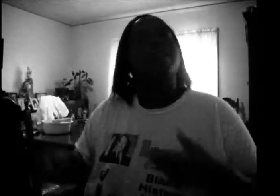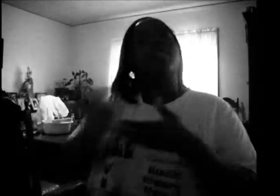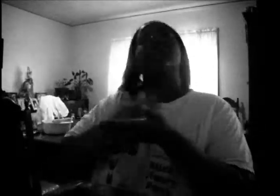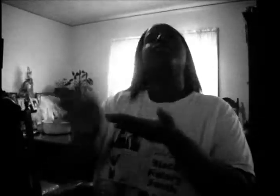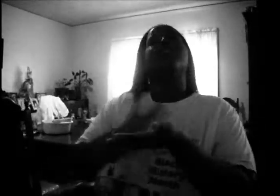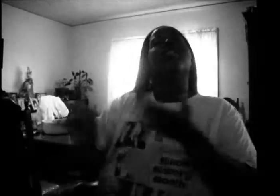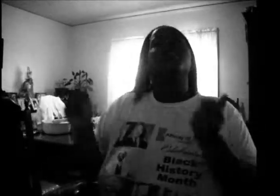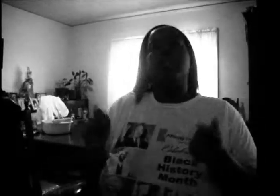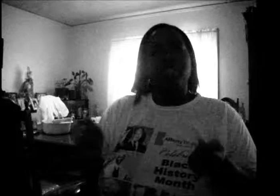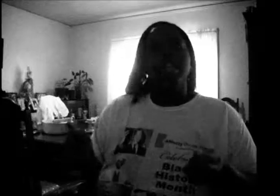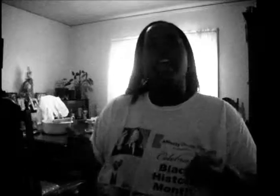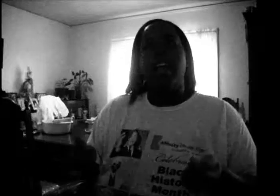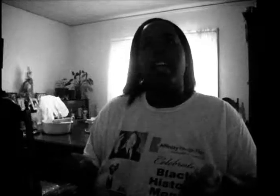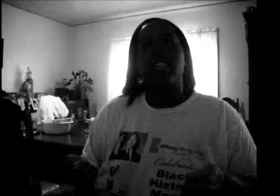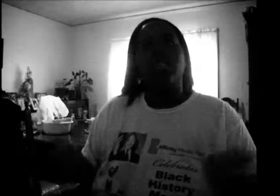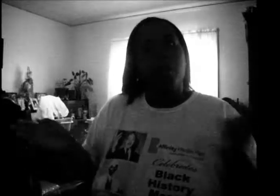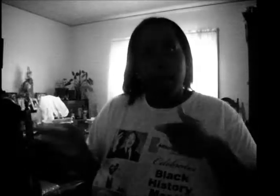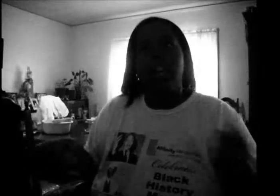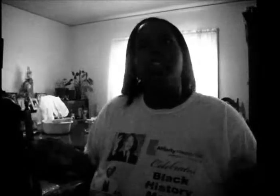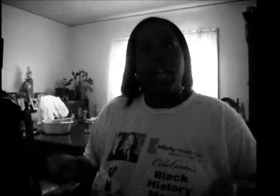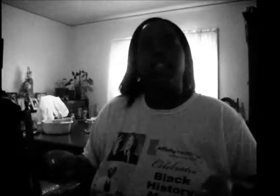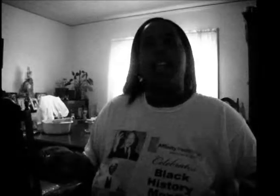better, you better that ass. Go ahead. Shake that.